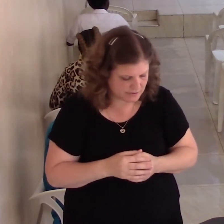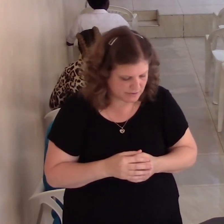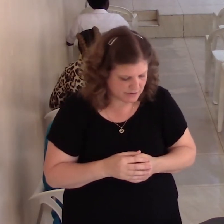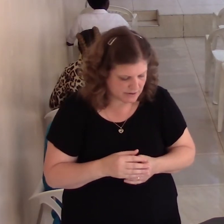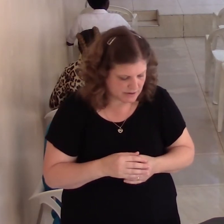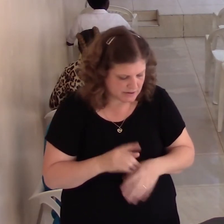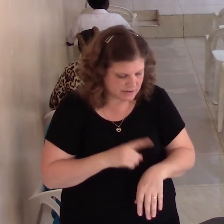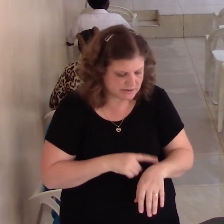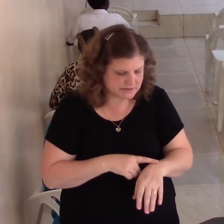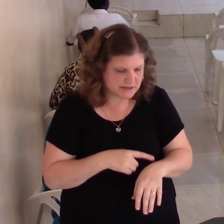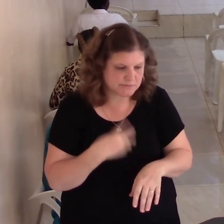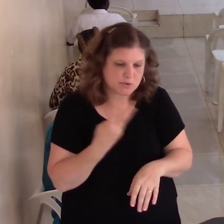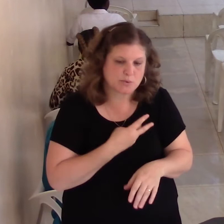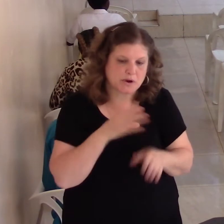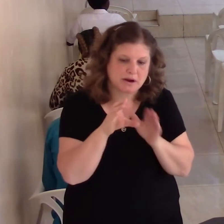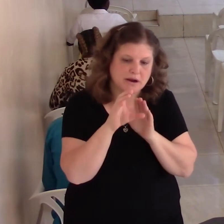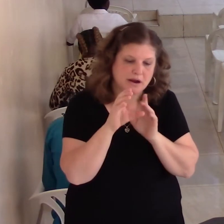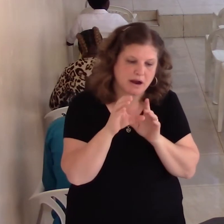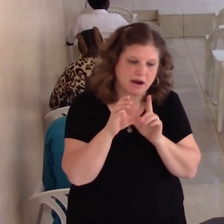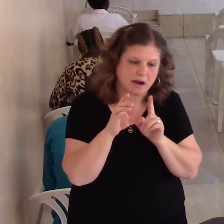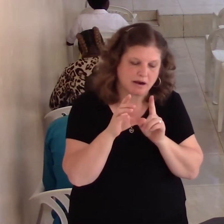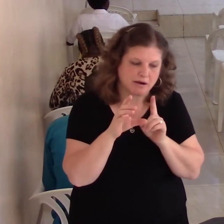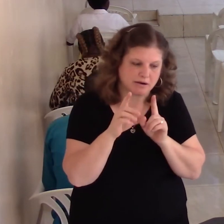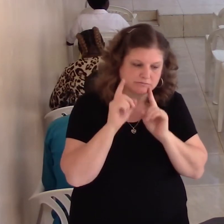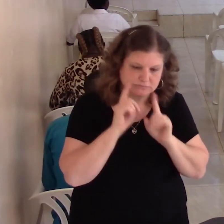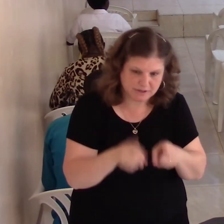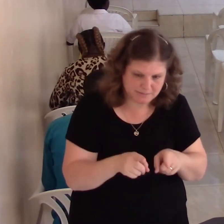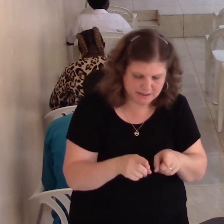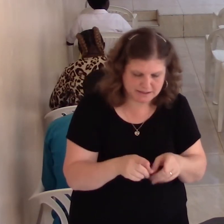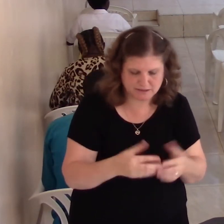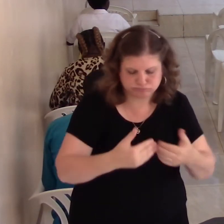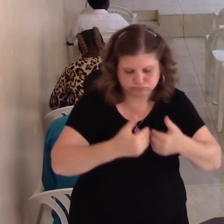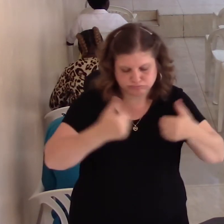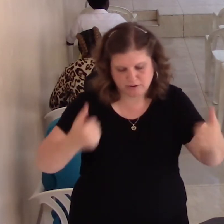separate from others. We want to be very careful about this. That's not your first option.